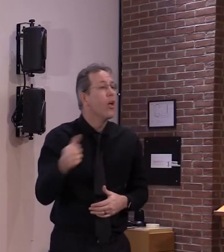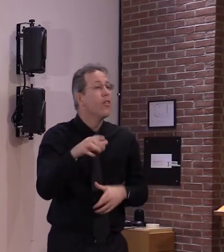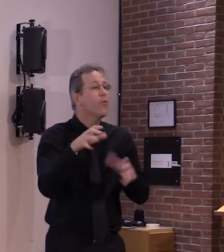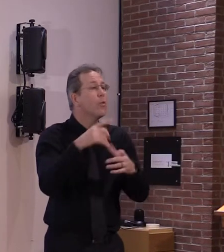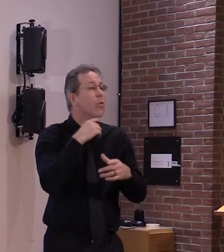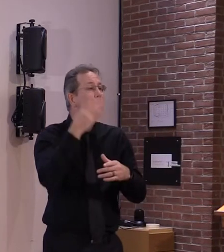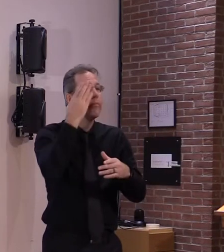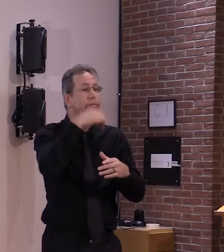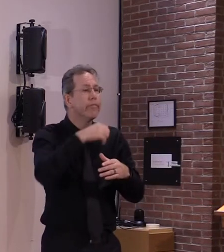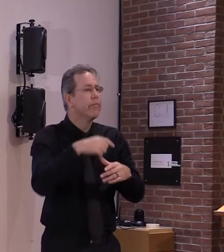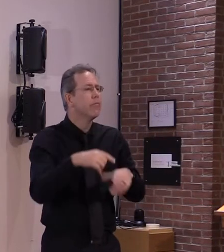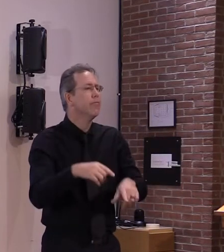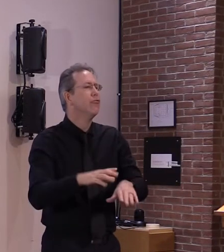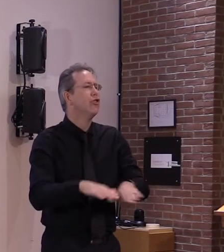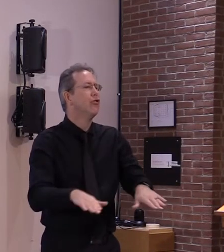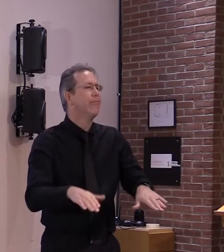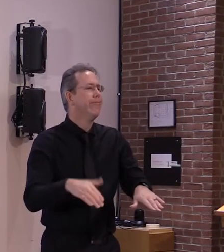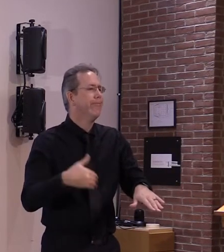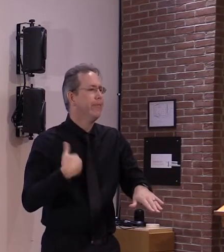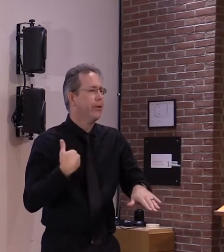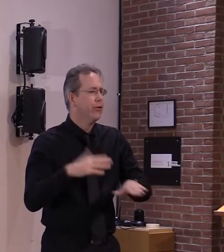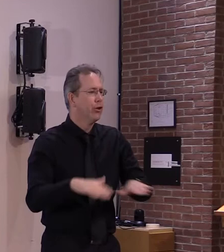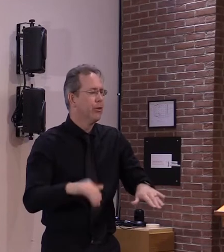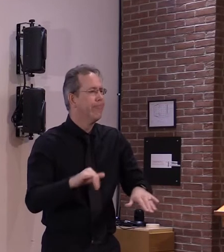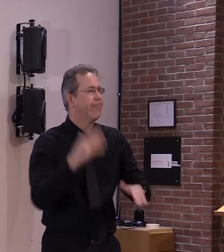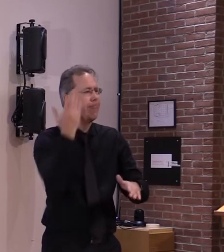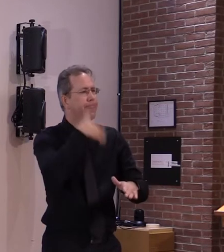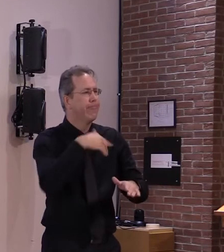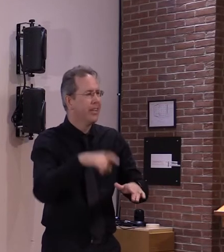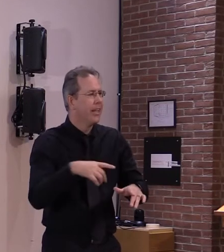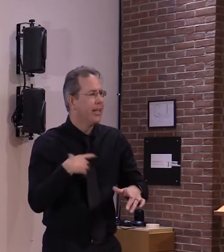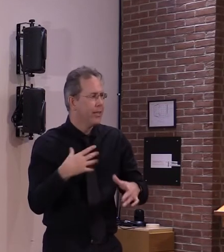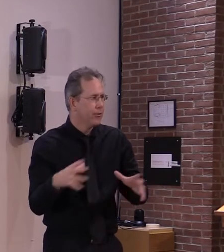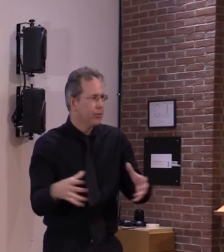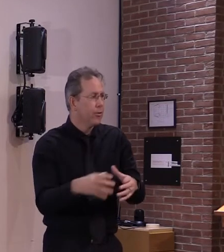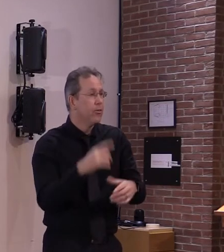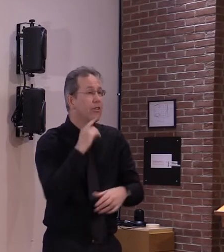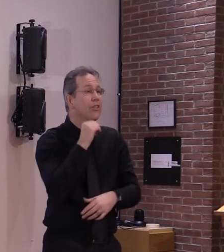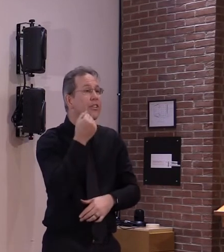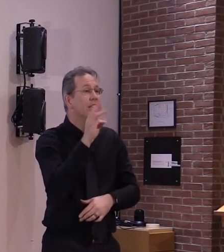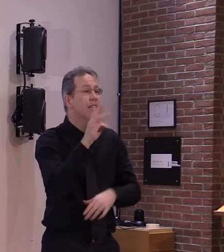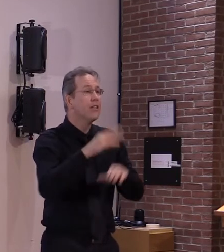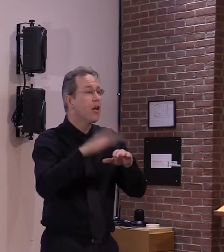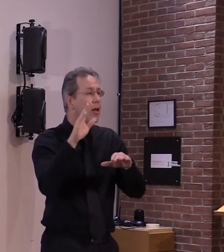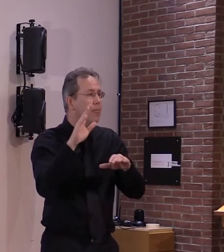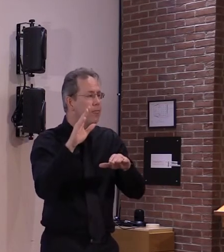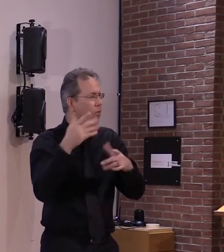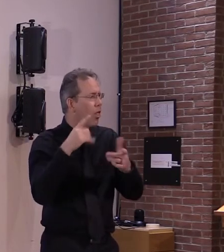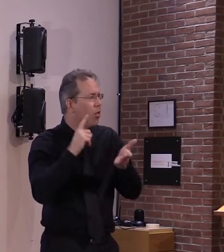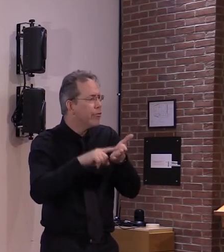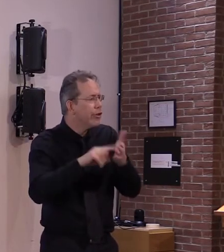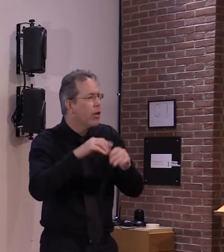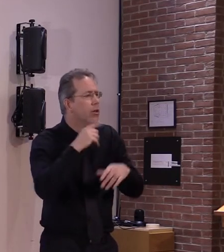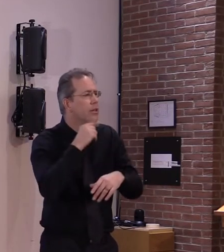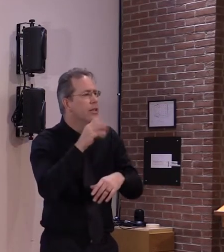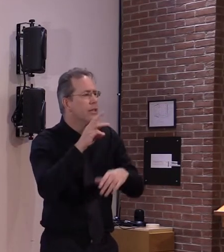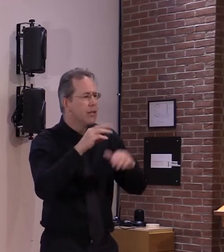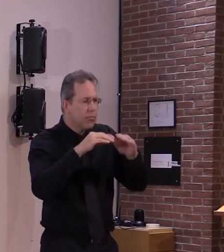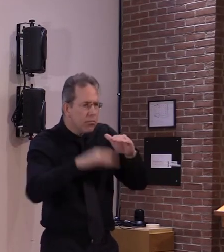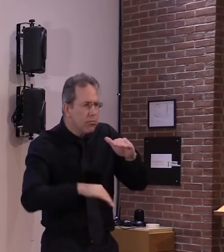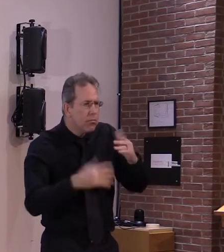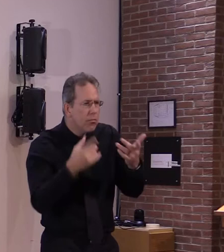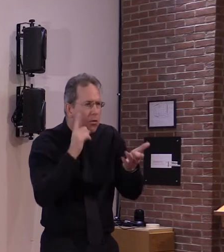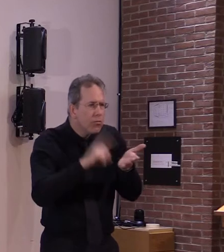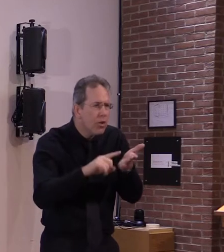16 and older because we just don't have the information yet but there may be other studies that are coming